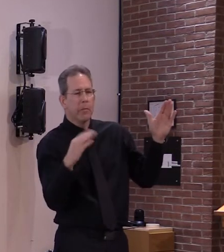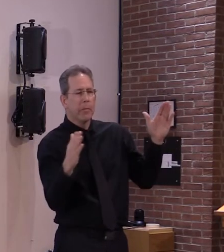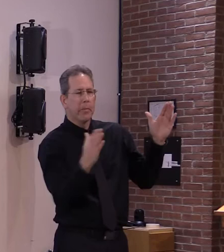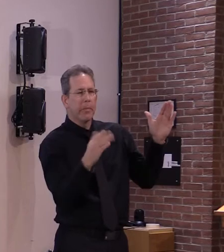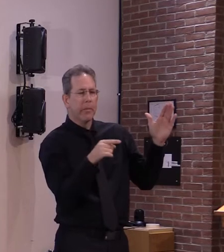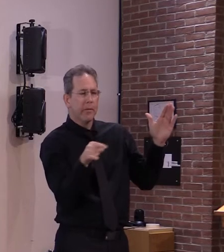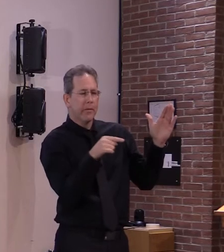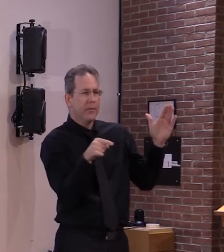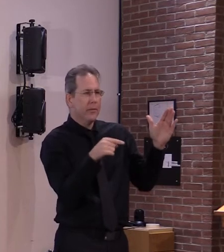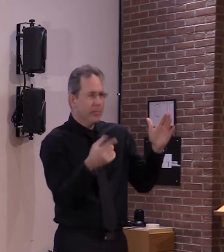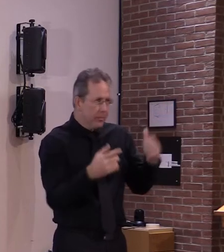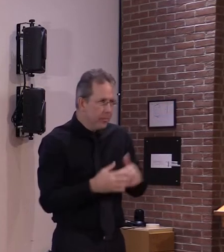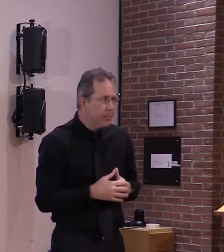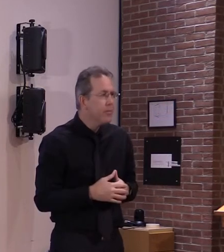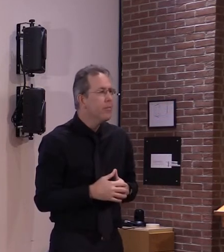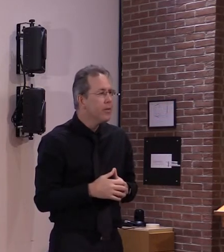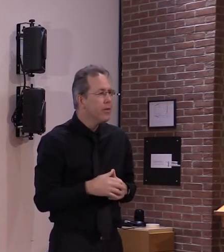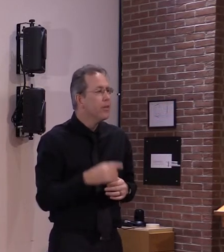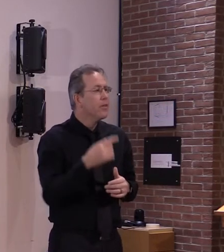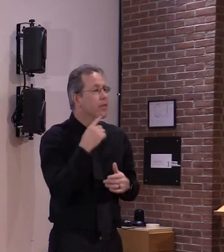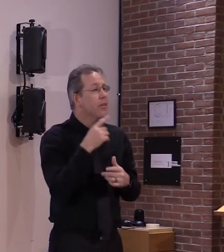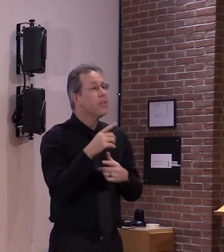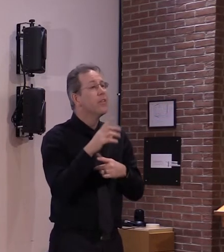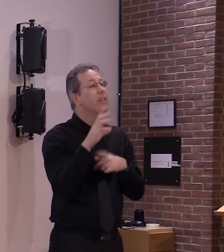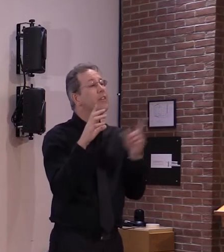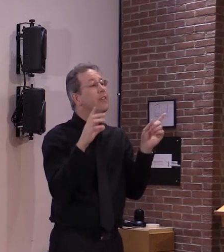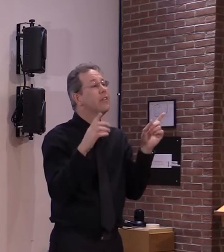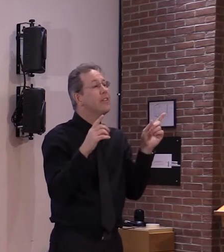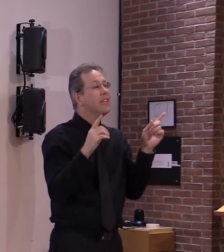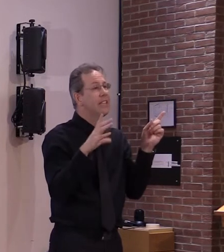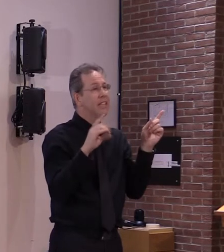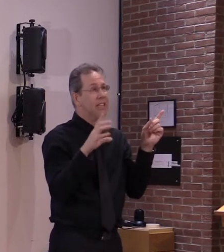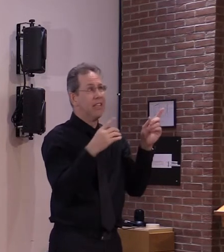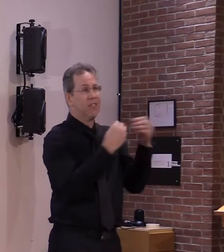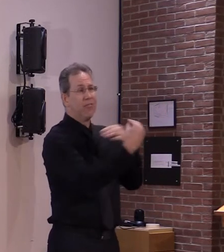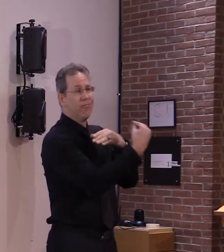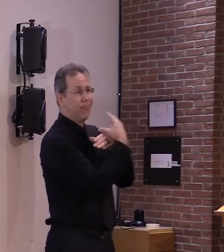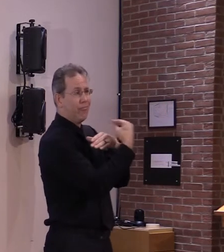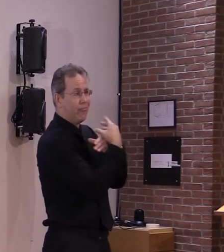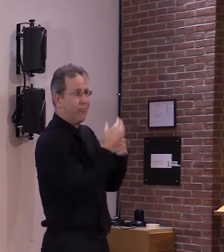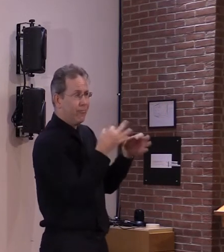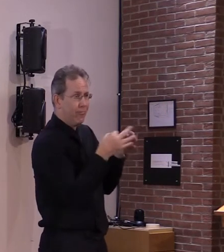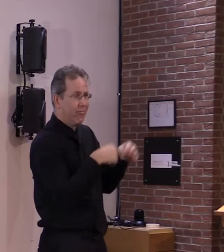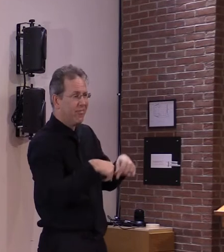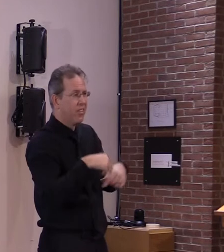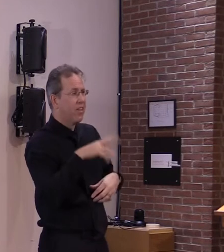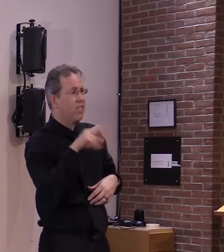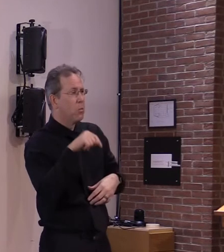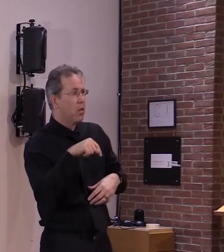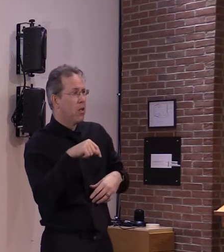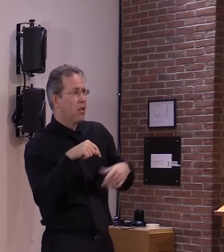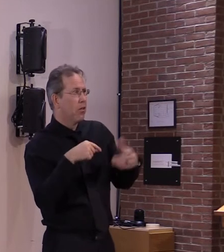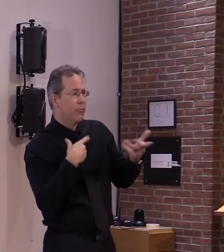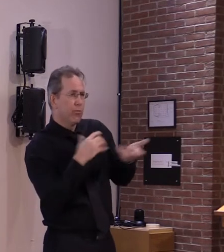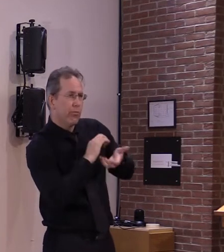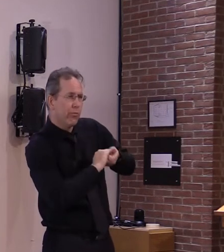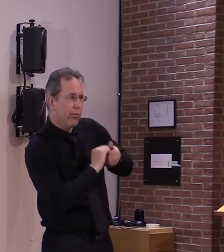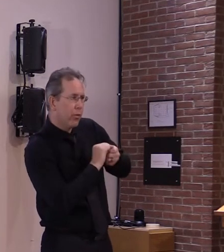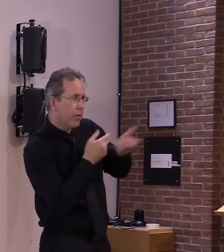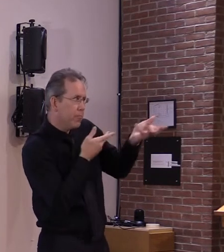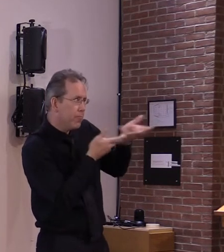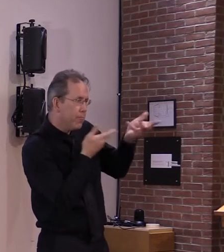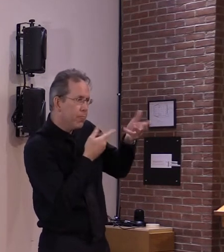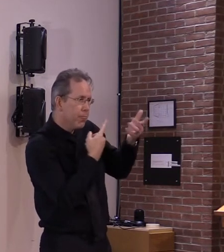cdc's advisory committee as well as from our own advisory committee is how one